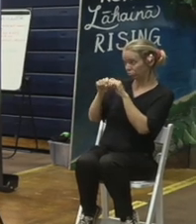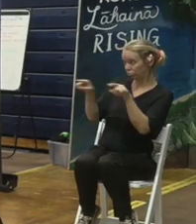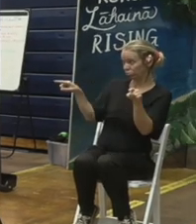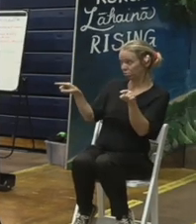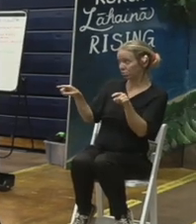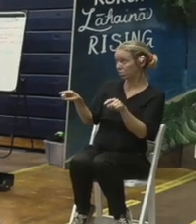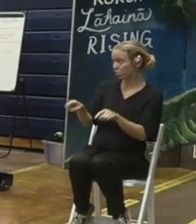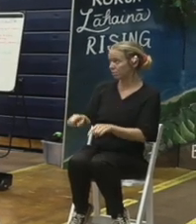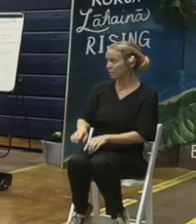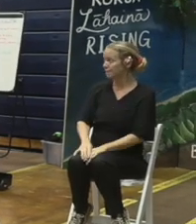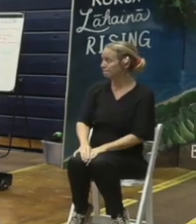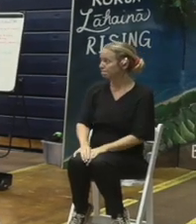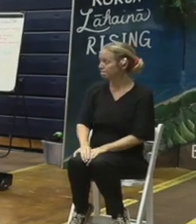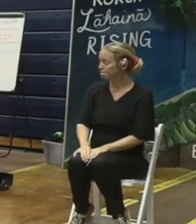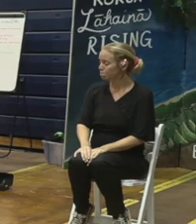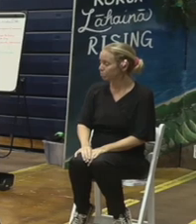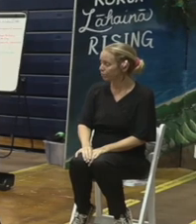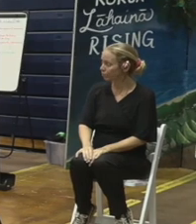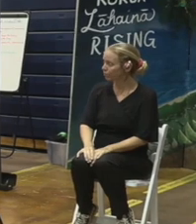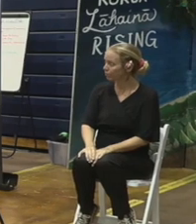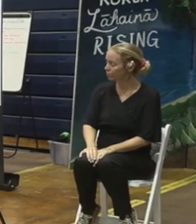issue right now and we have